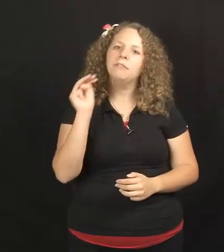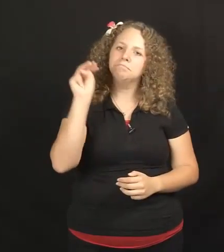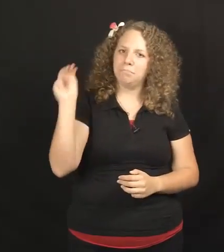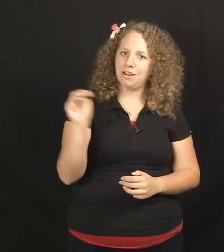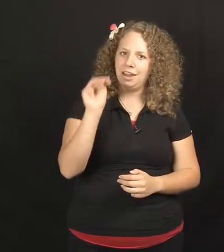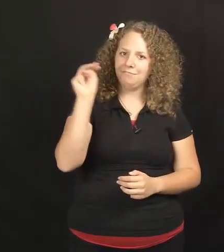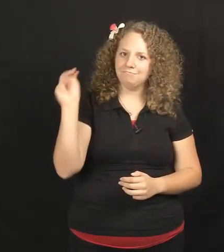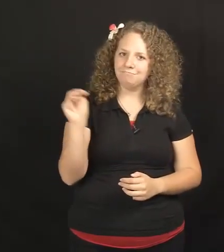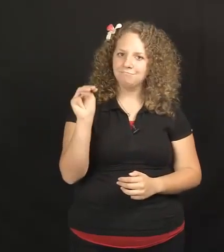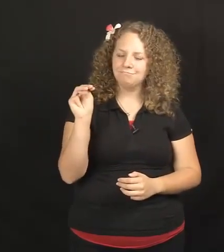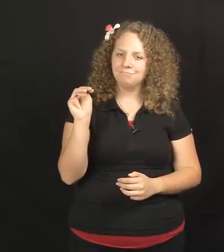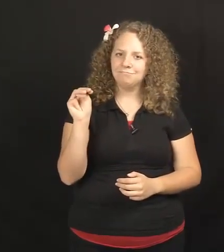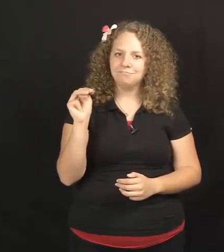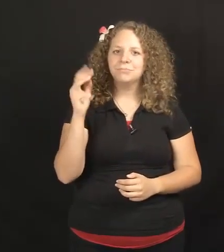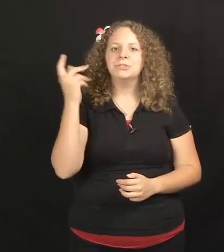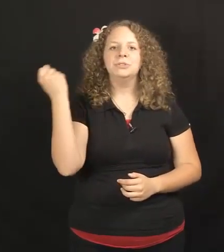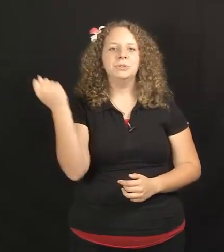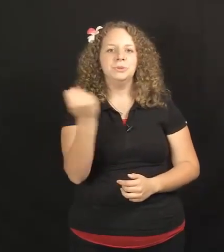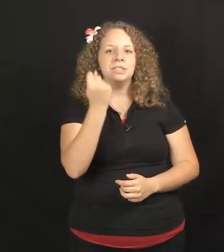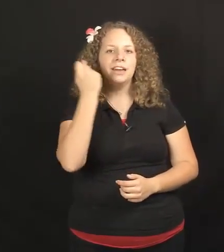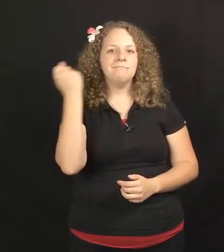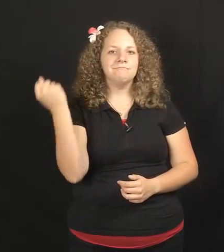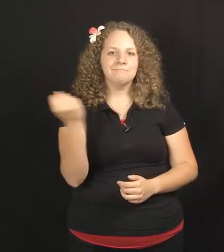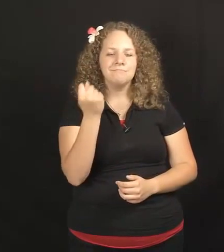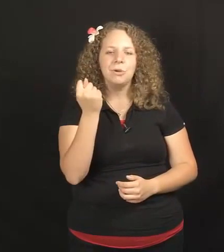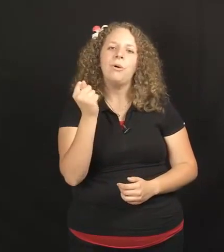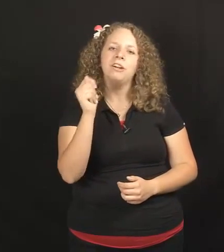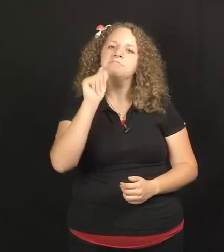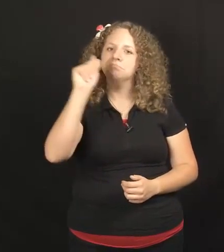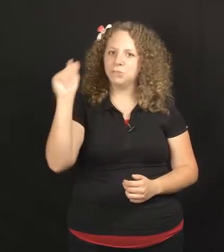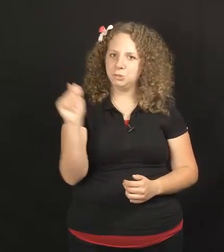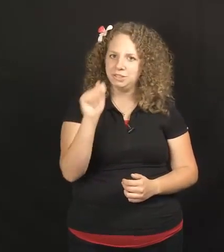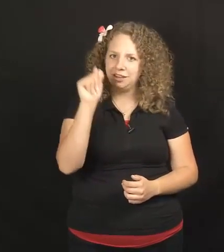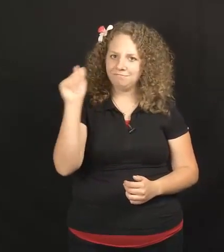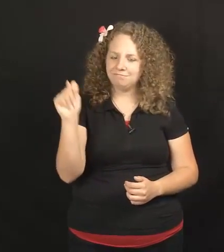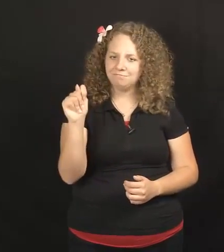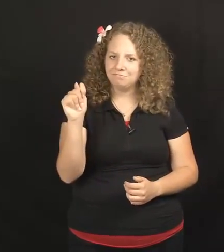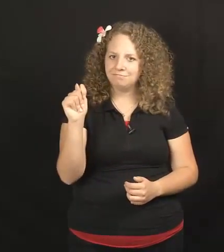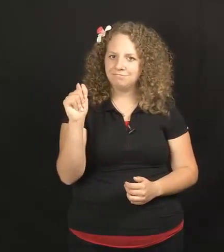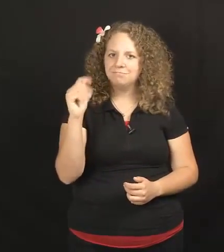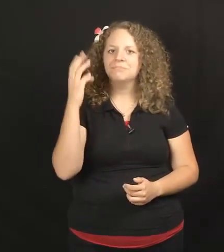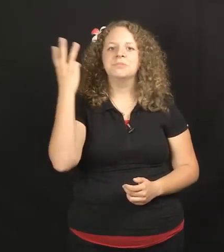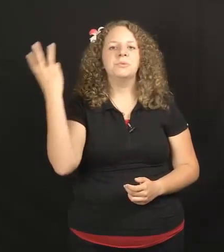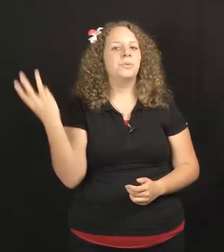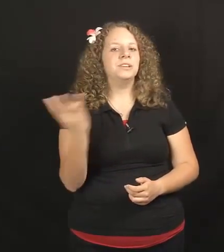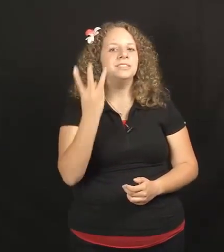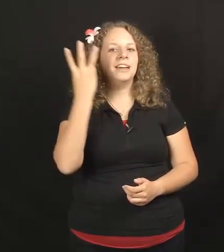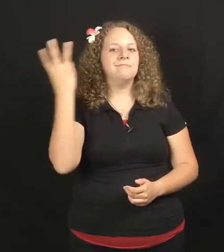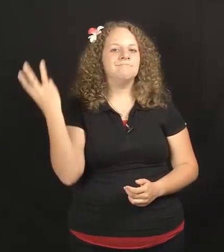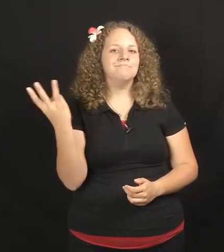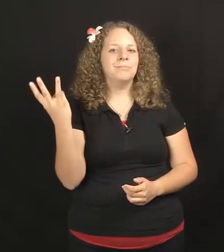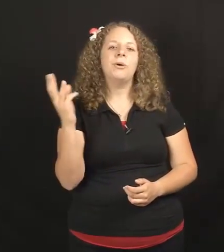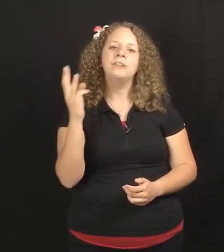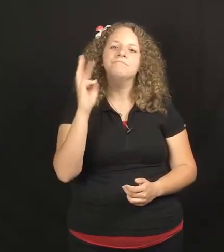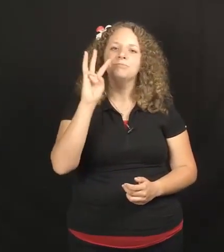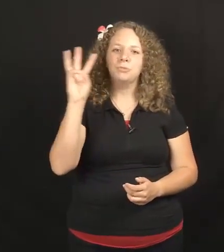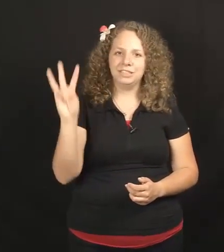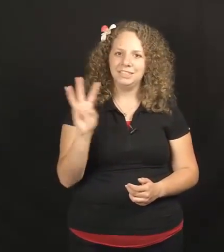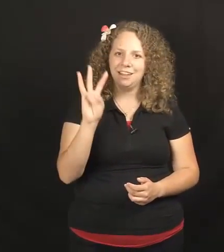Monday Tuesday Or Tuesday Wednesday Or Wednesday